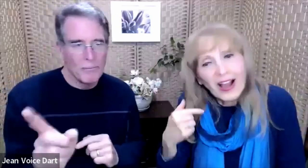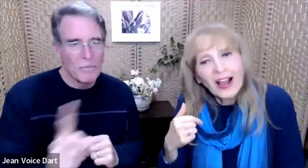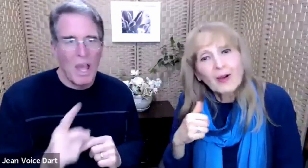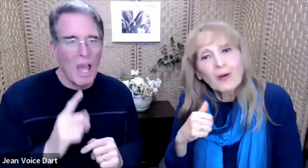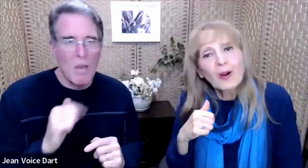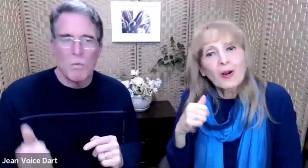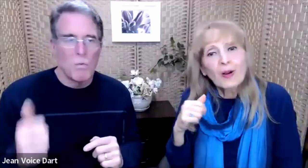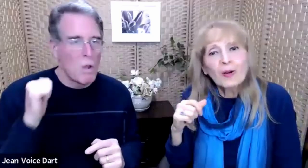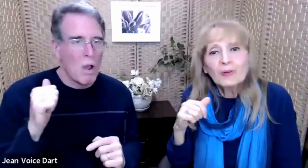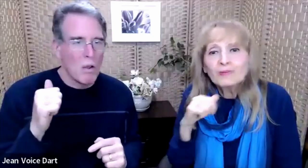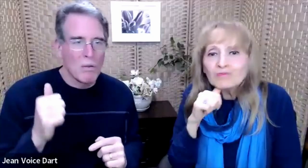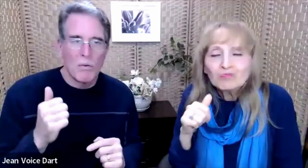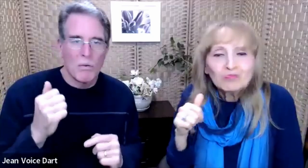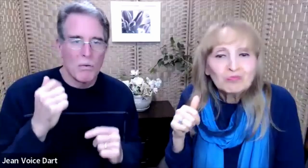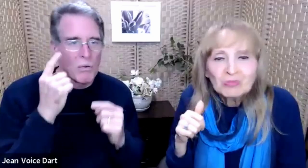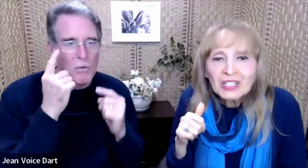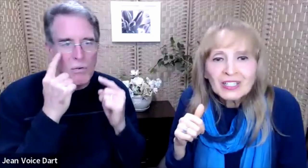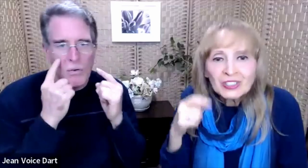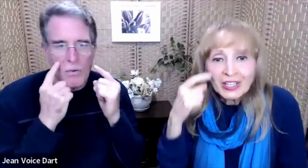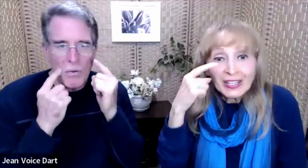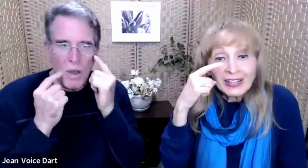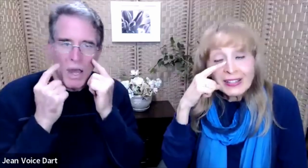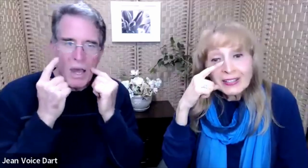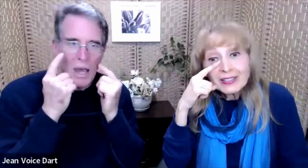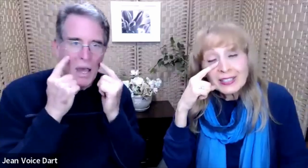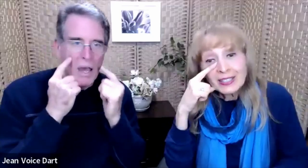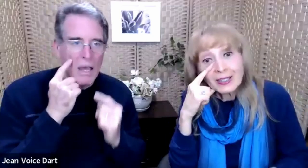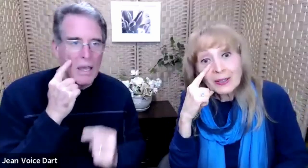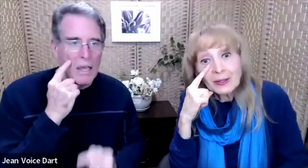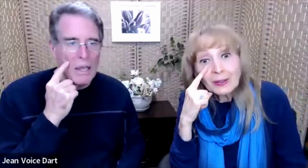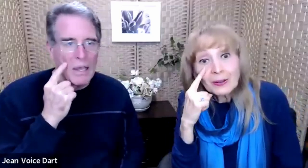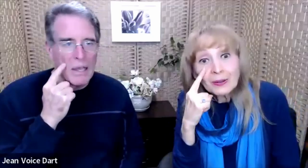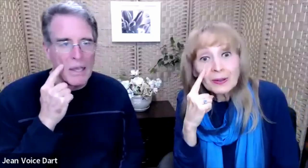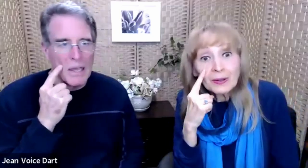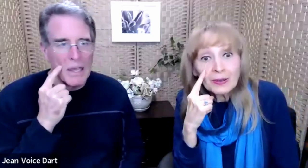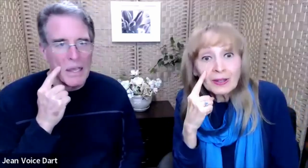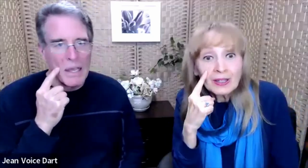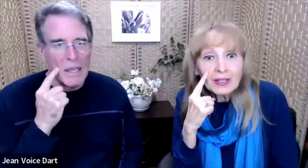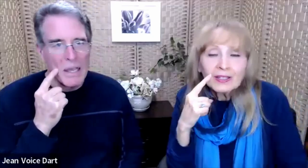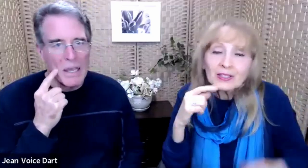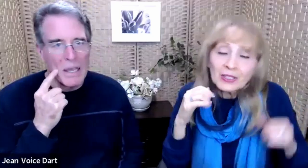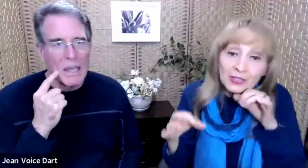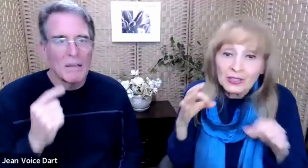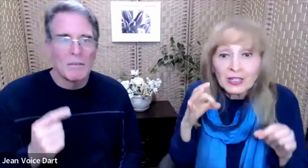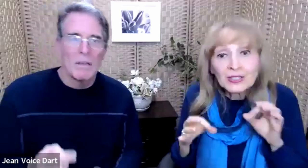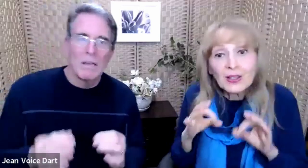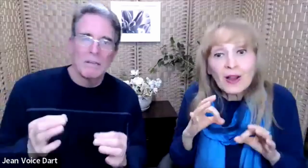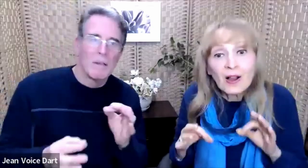I won't. Shed a tear. tear. Shed as long